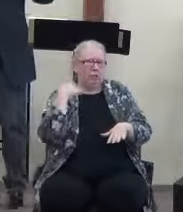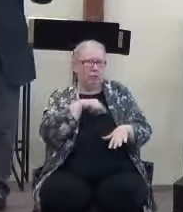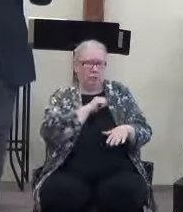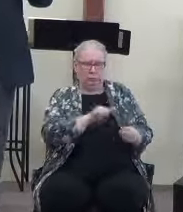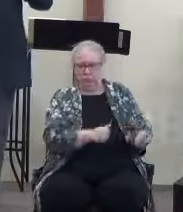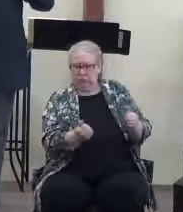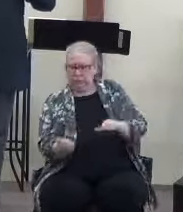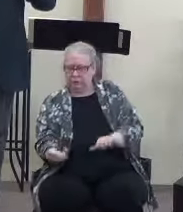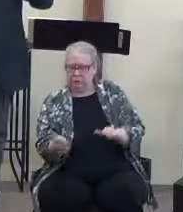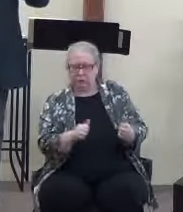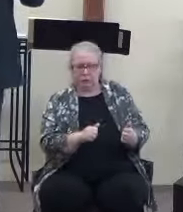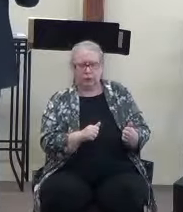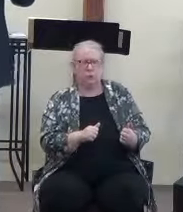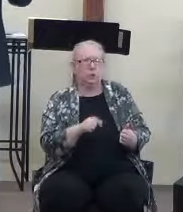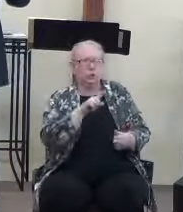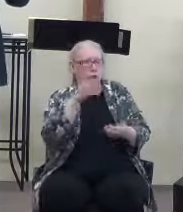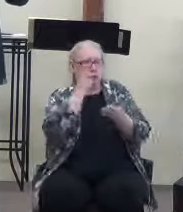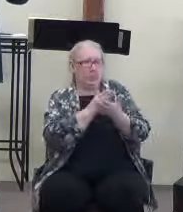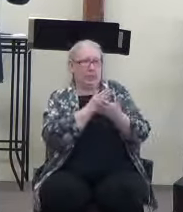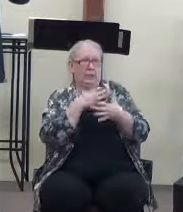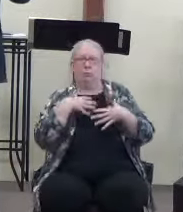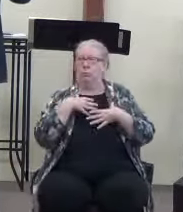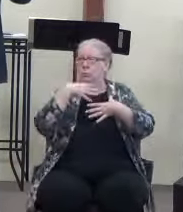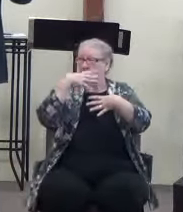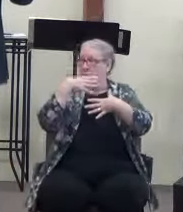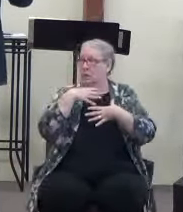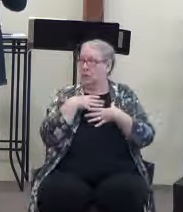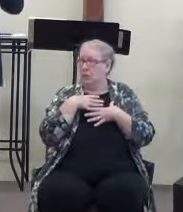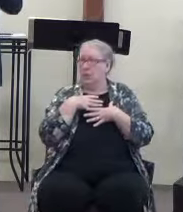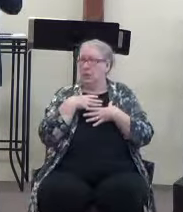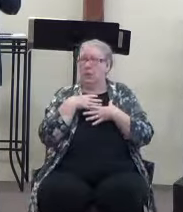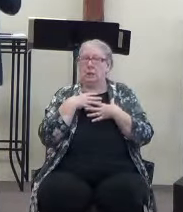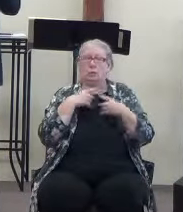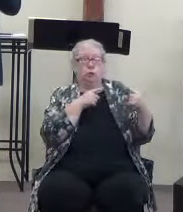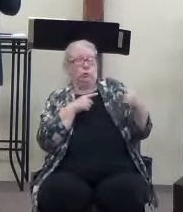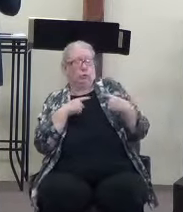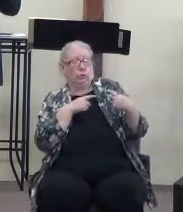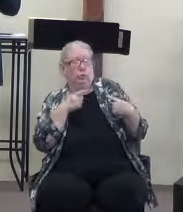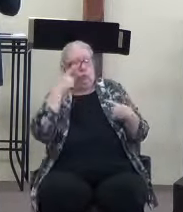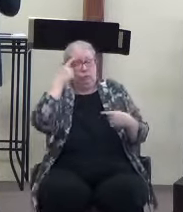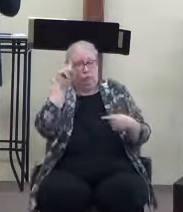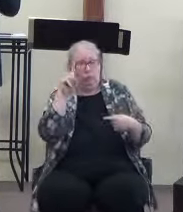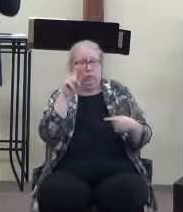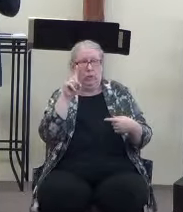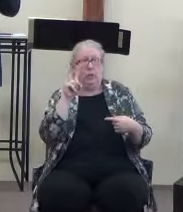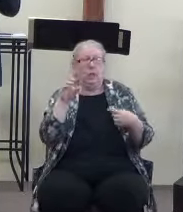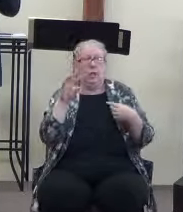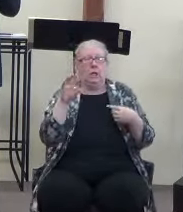you would eventually quit breathing and gasp, and you would be filled with water.